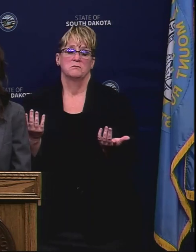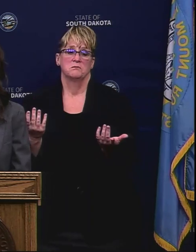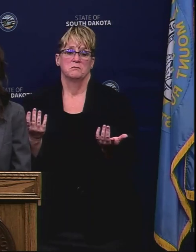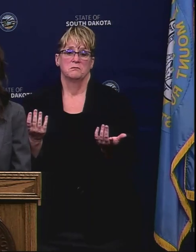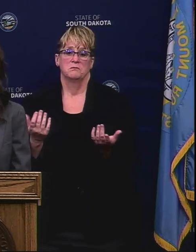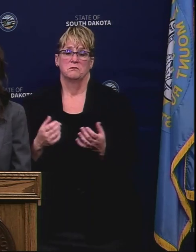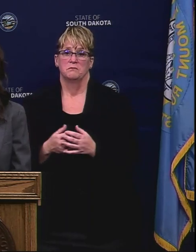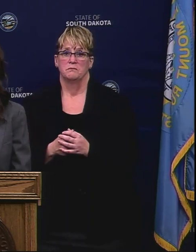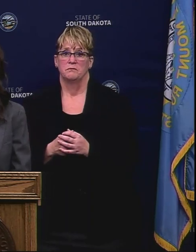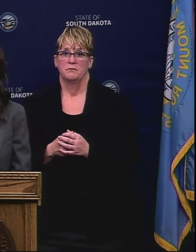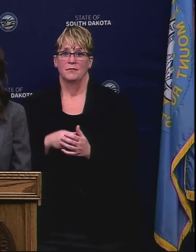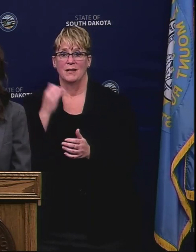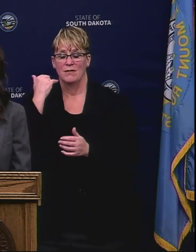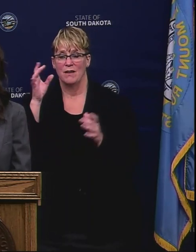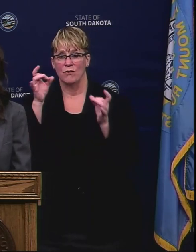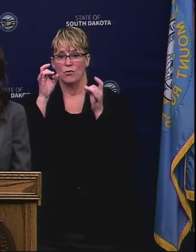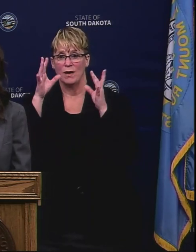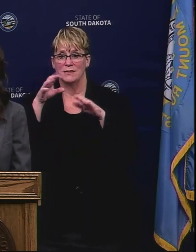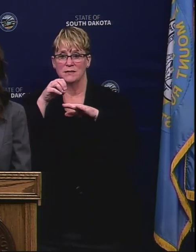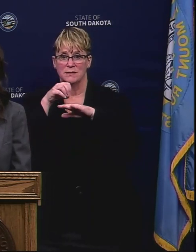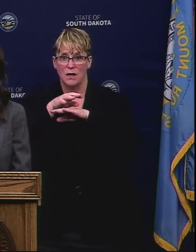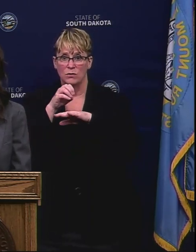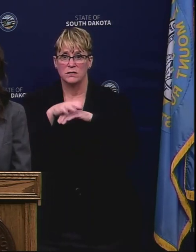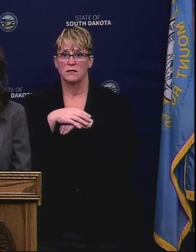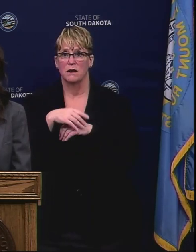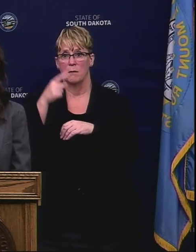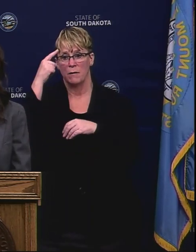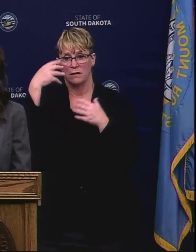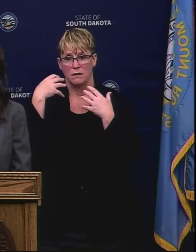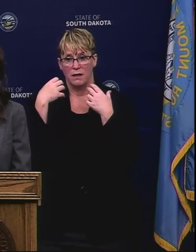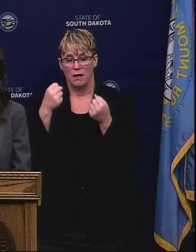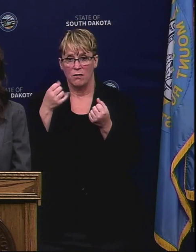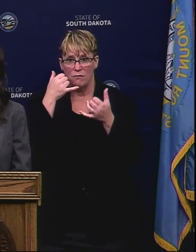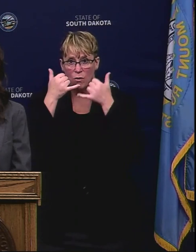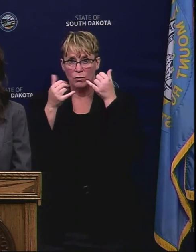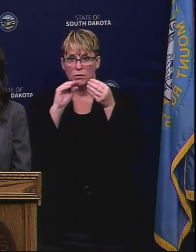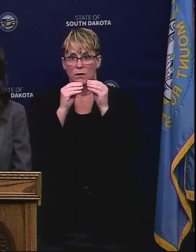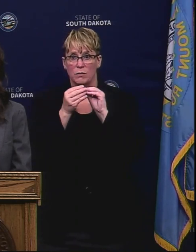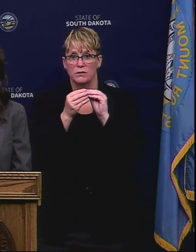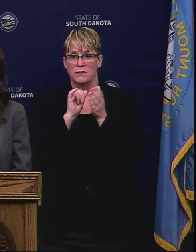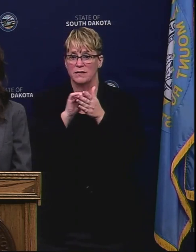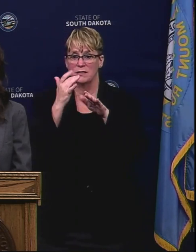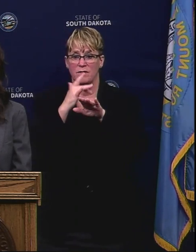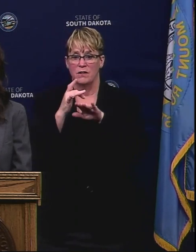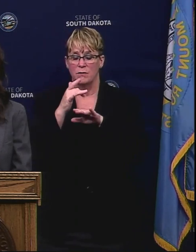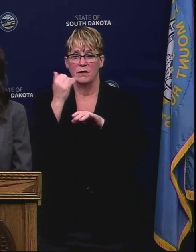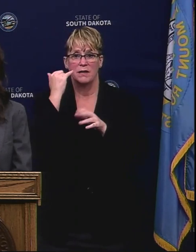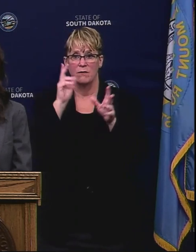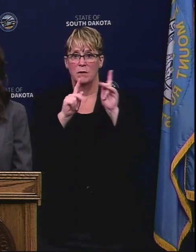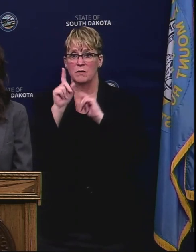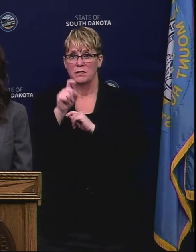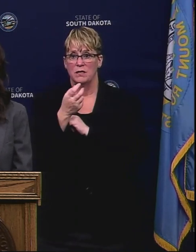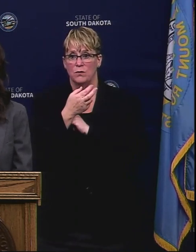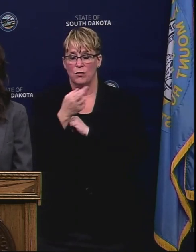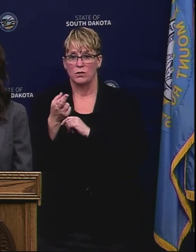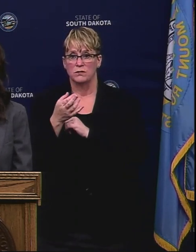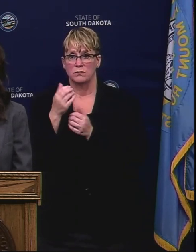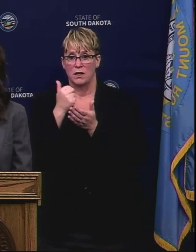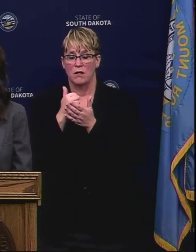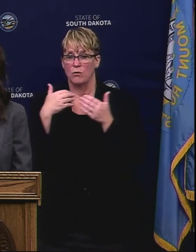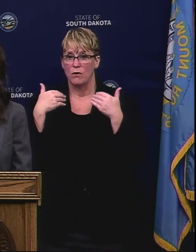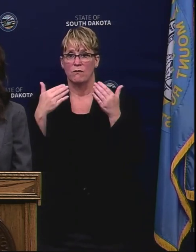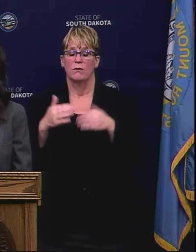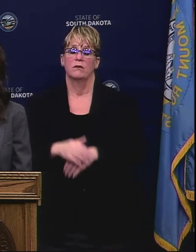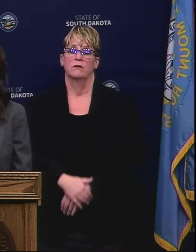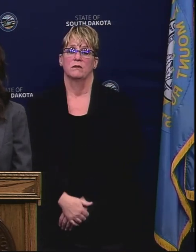even crisis counseling lines, mental health lines that are all available for them should they need resources going forward.